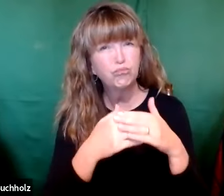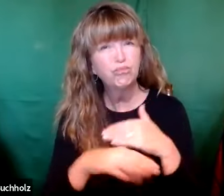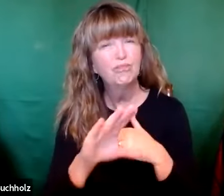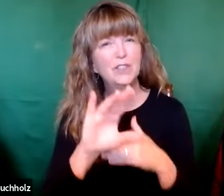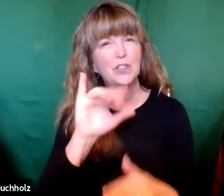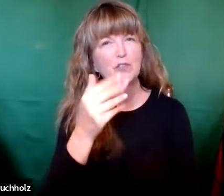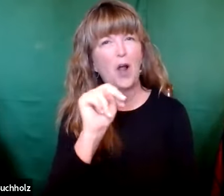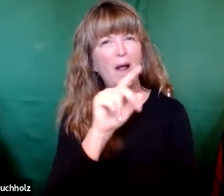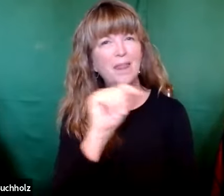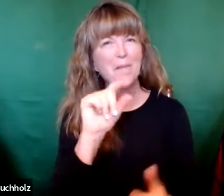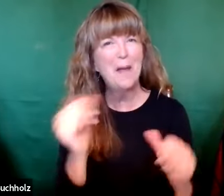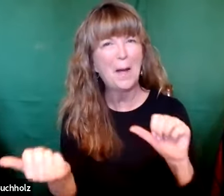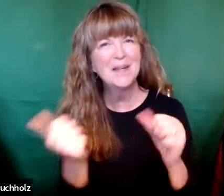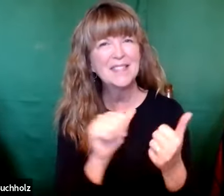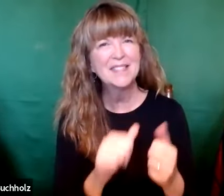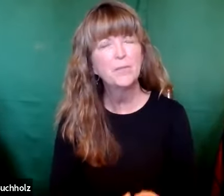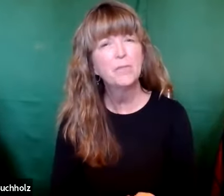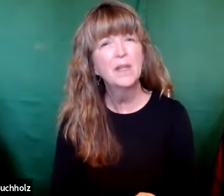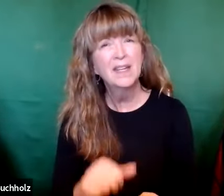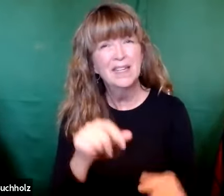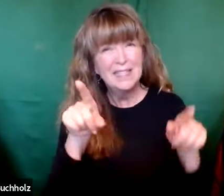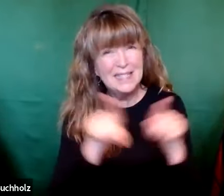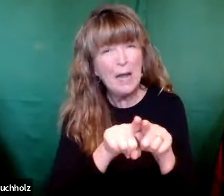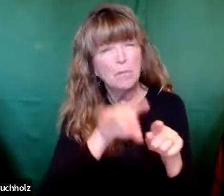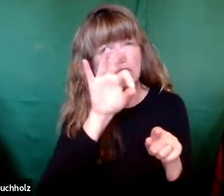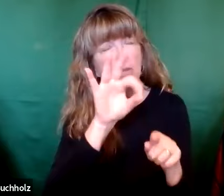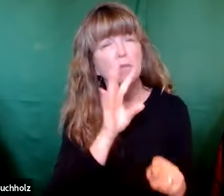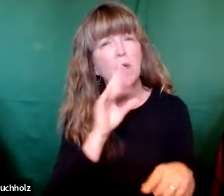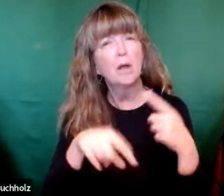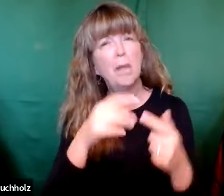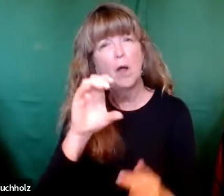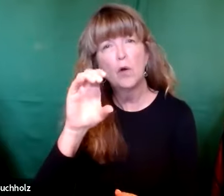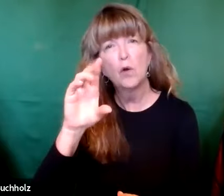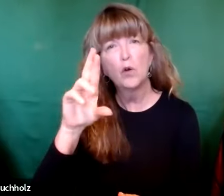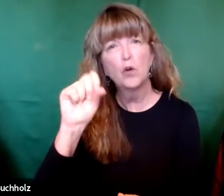She conceived in her old age. And she bore John the Baptist.